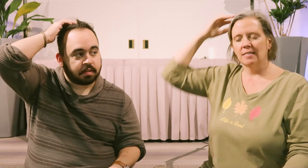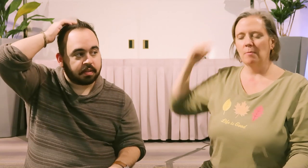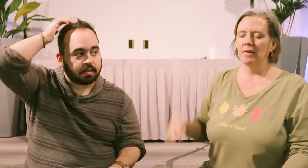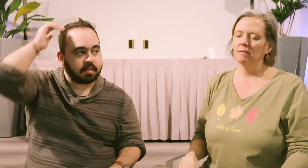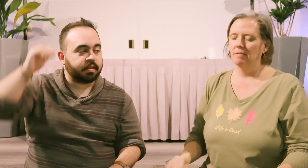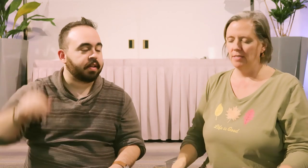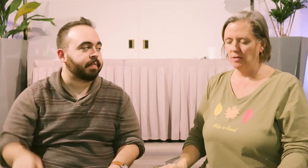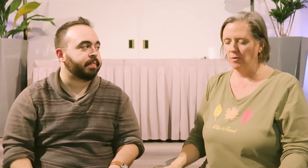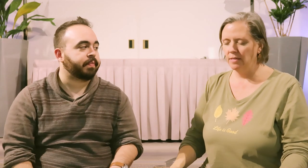Stop there. Gentle breath.